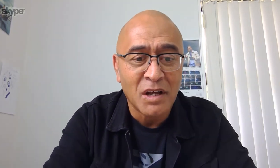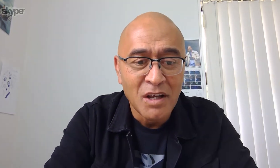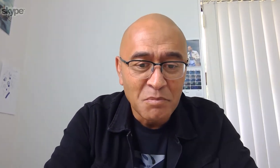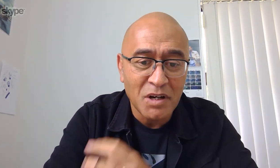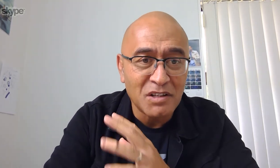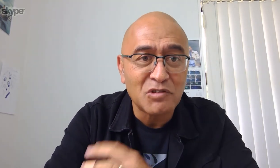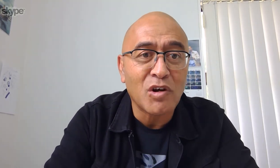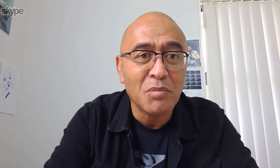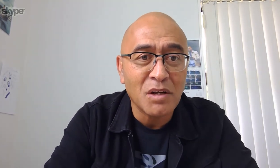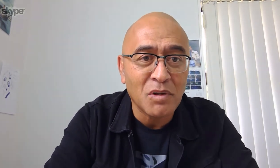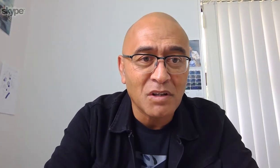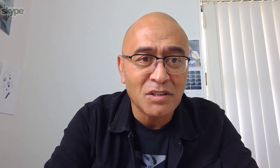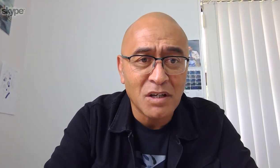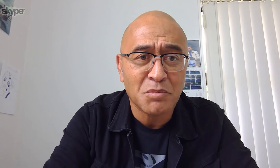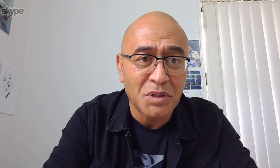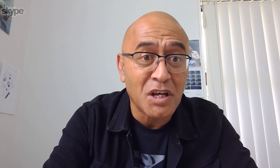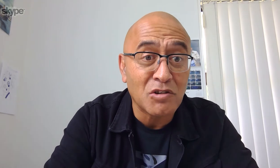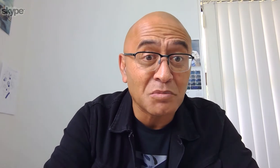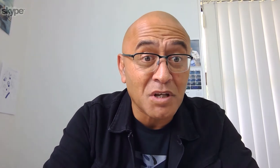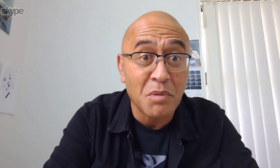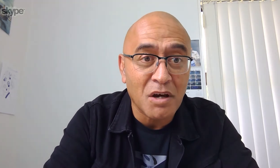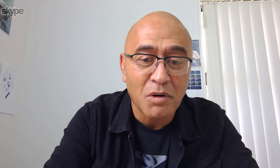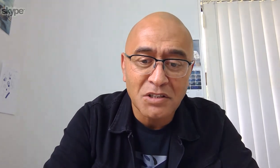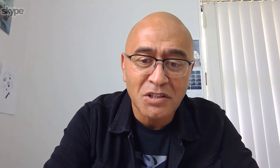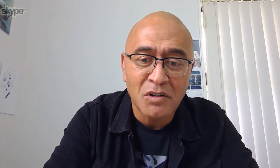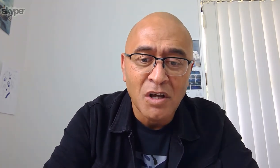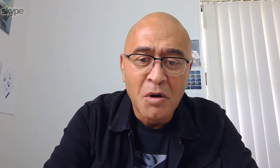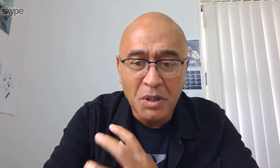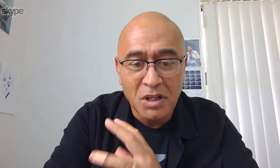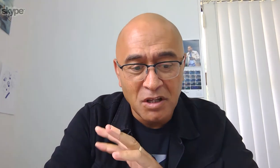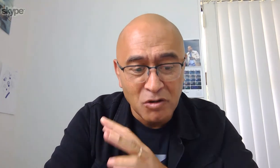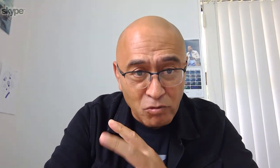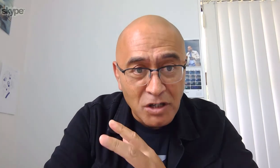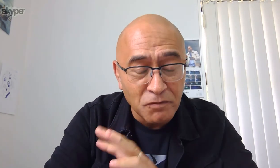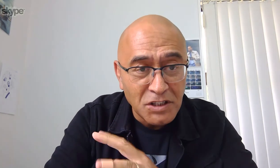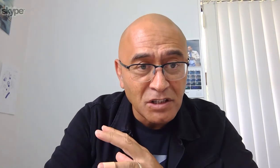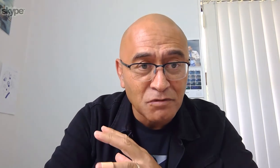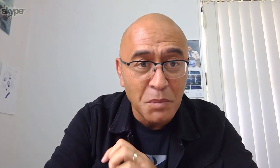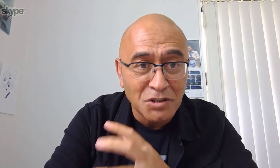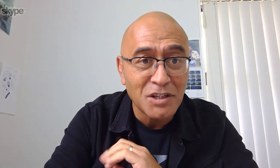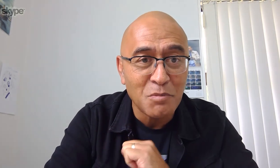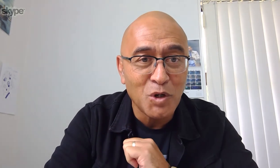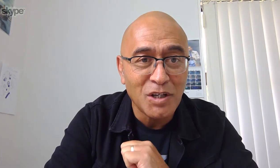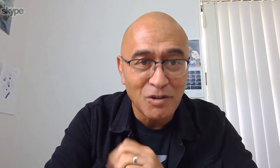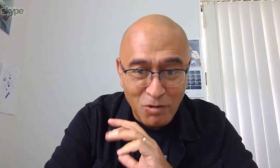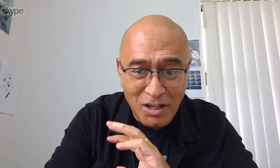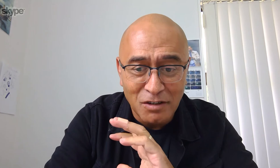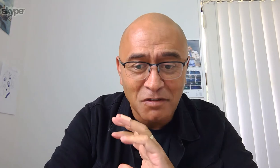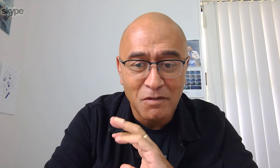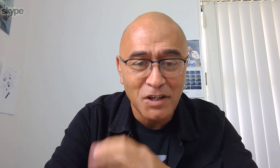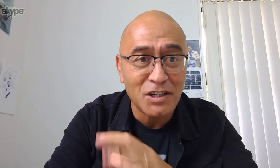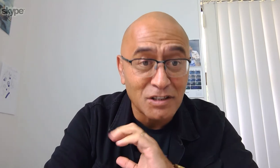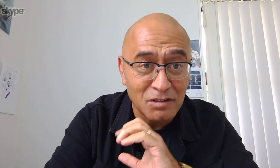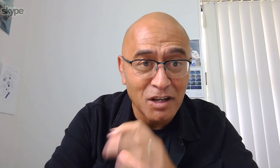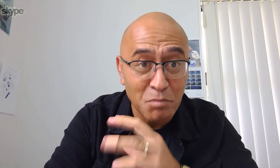around, but at this time, you know, there's a heap of potato chips coming our way. But there's a good range of veggies from our seed community, a good range